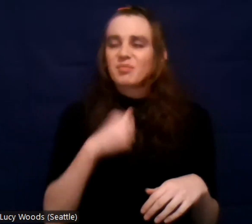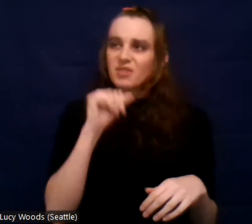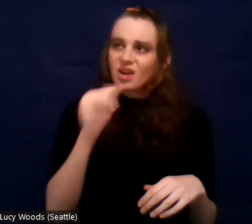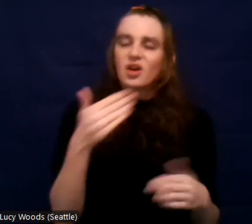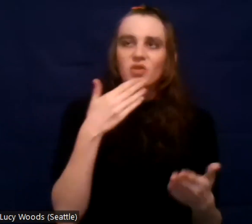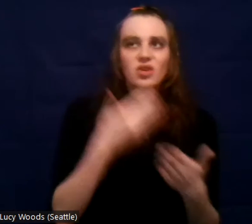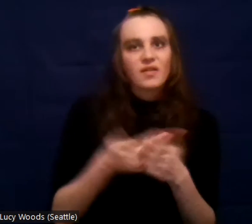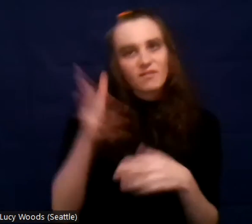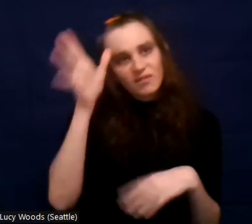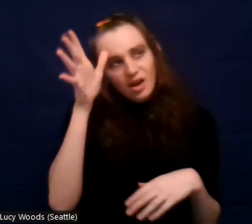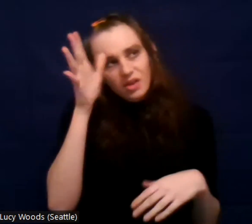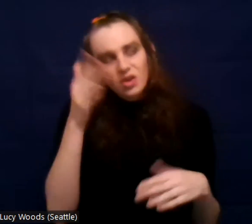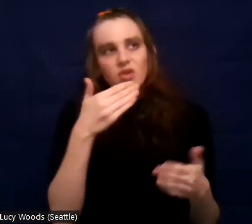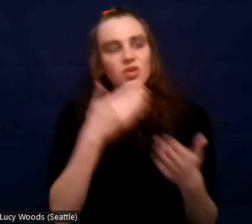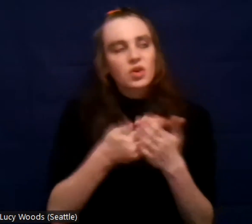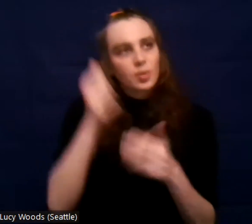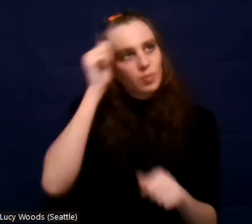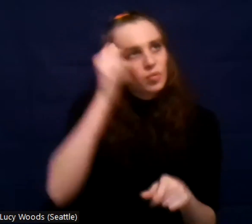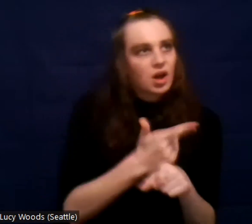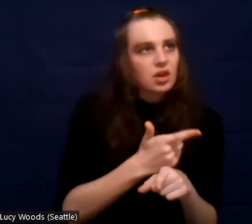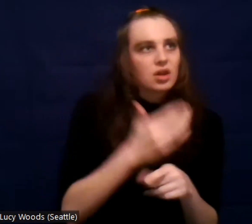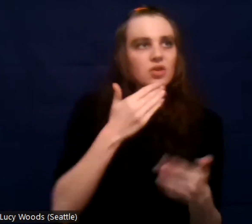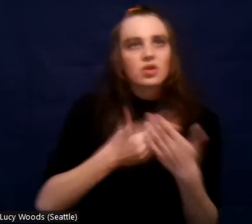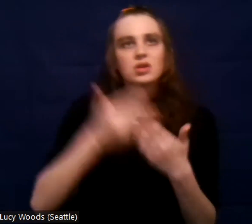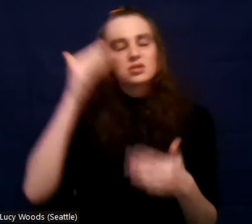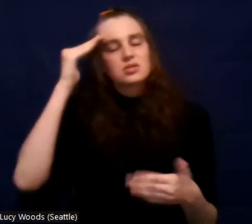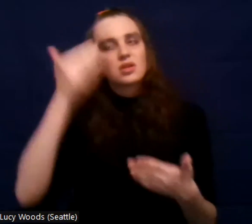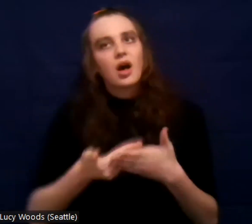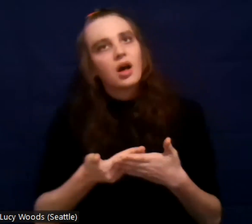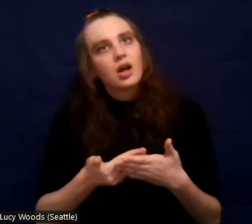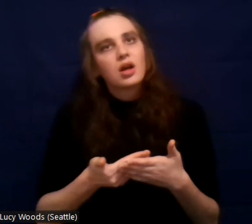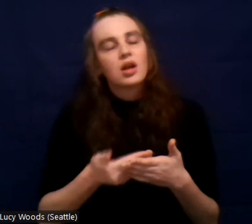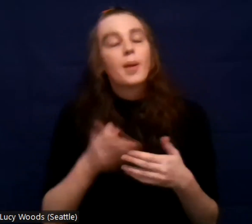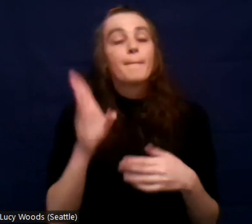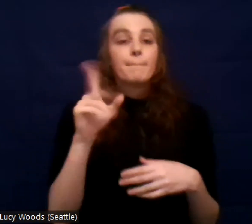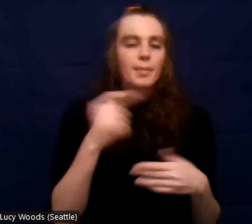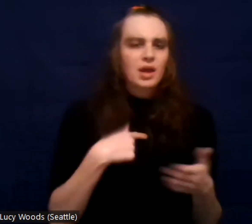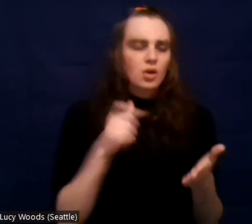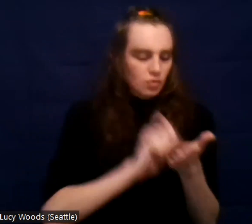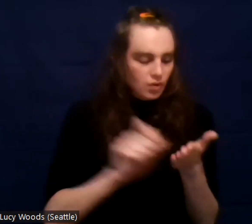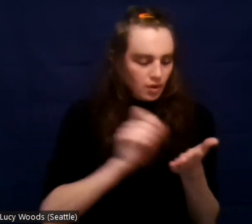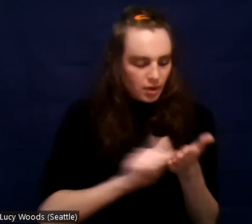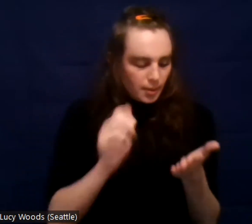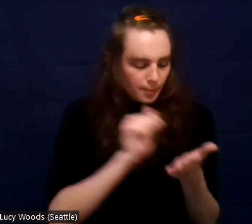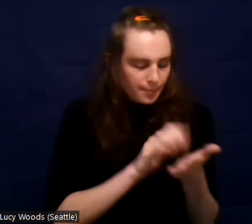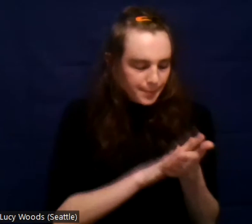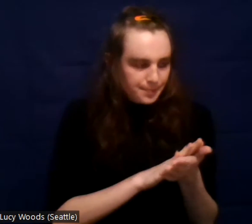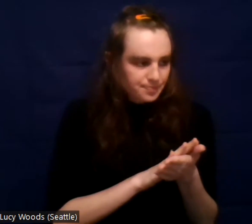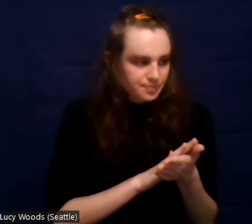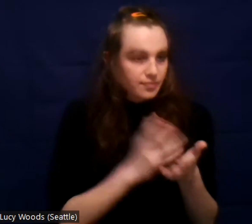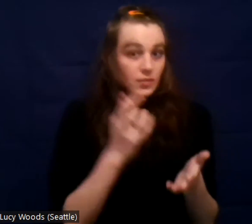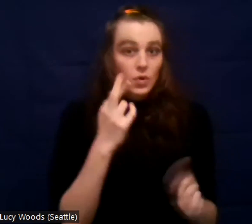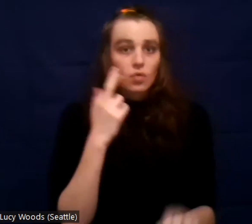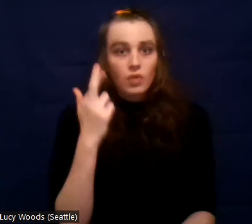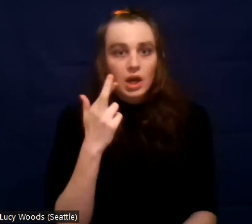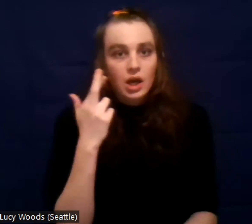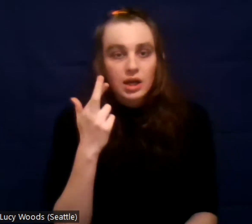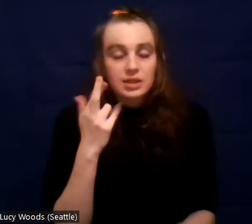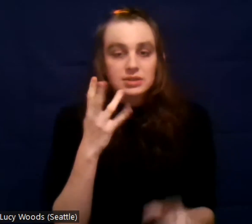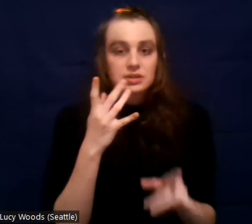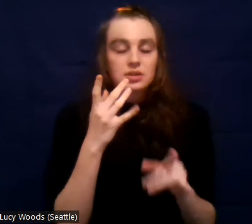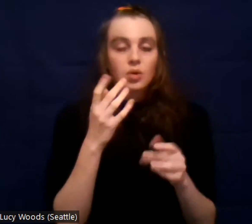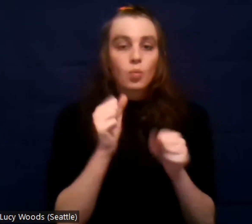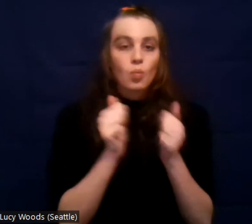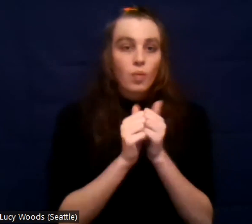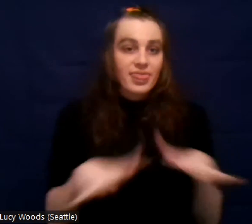good son. But when I actually put it on paper and realized if you take the alcohol away, um, I'm not all these